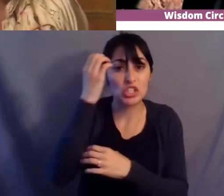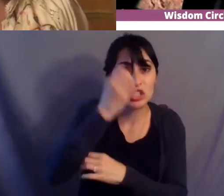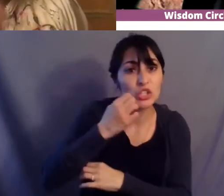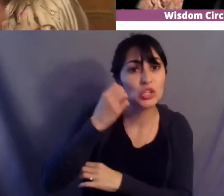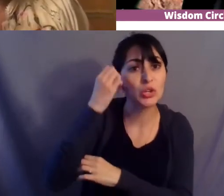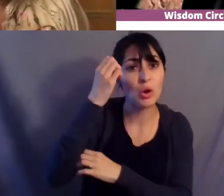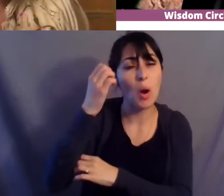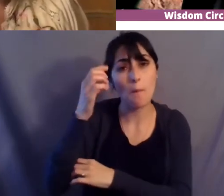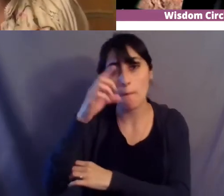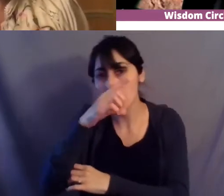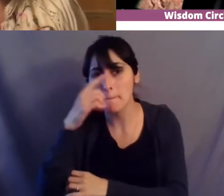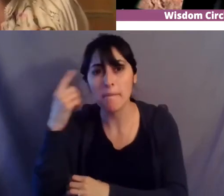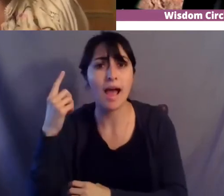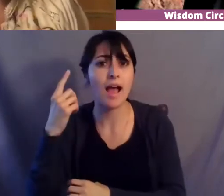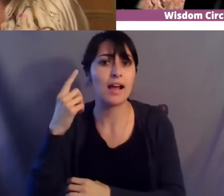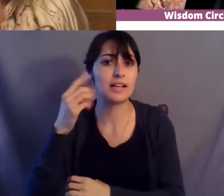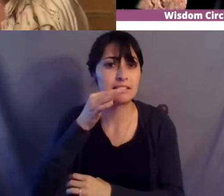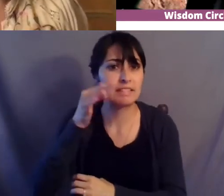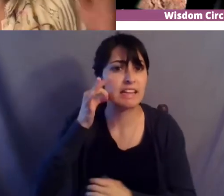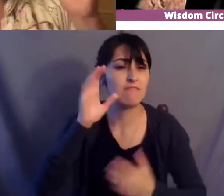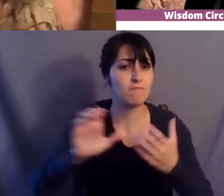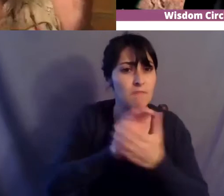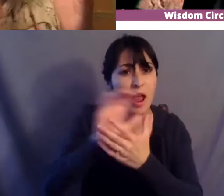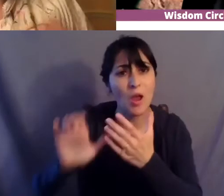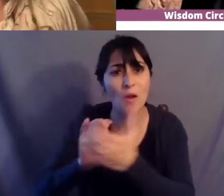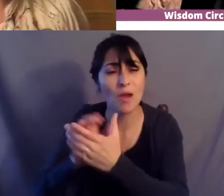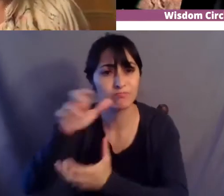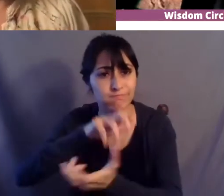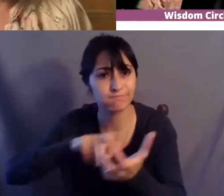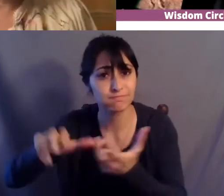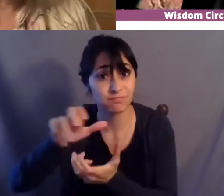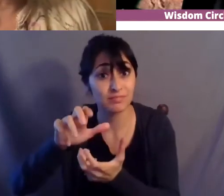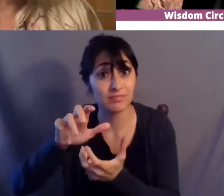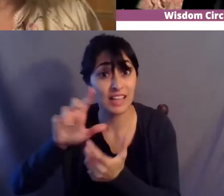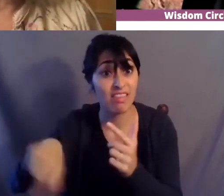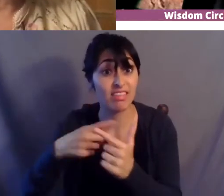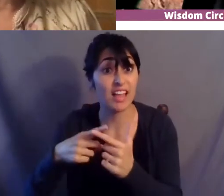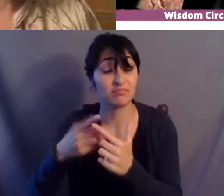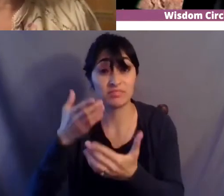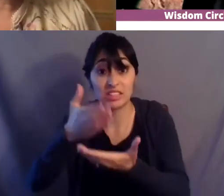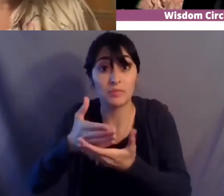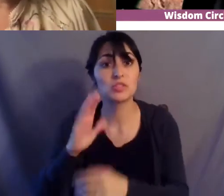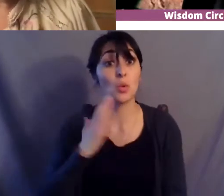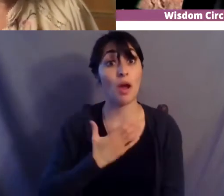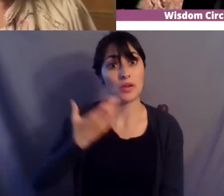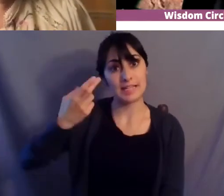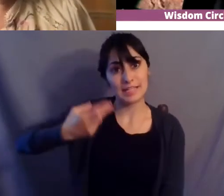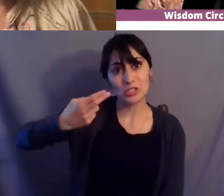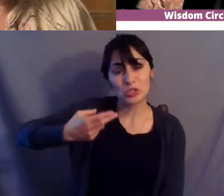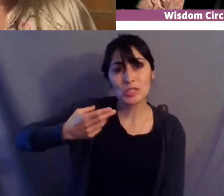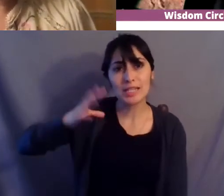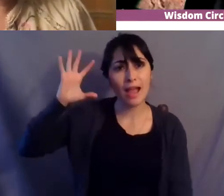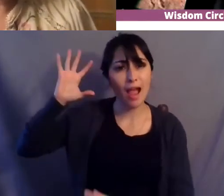with black people and with white people and then that got locked down so like our our history is